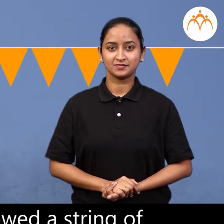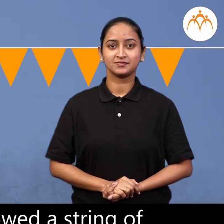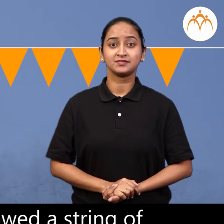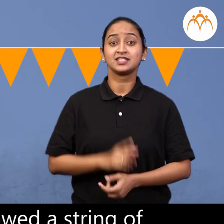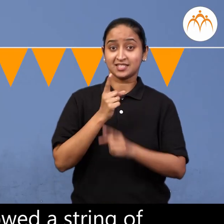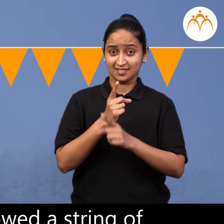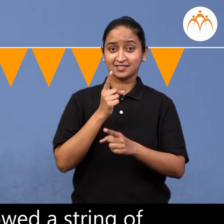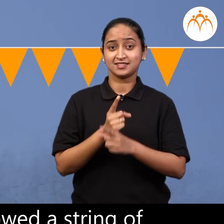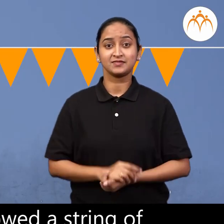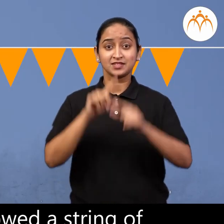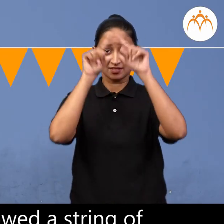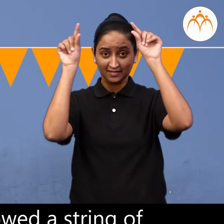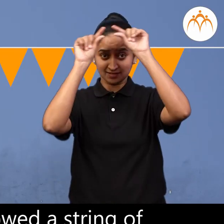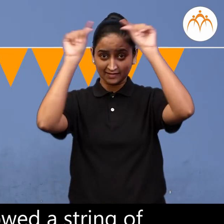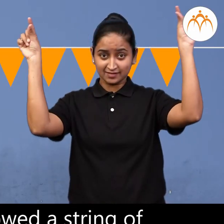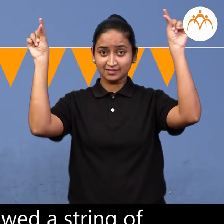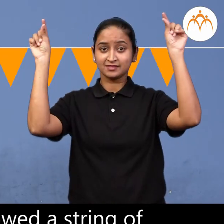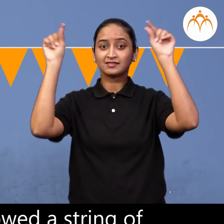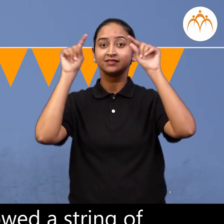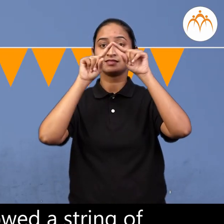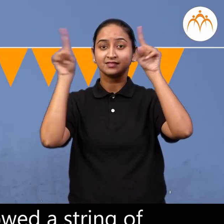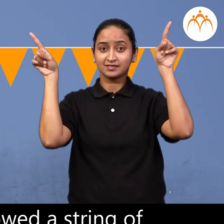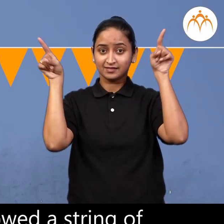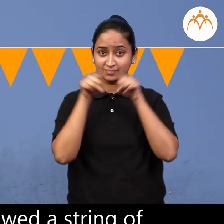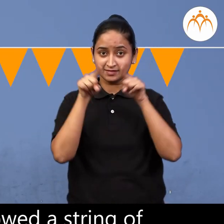The teacher showed a string of triangular banners.